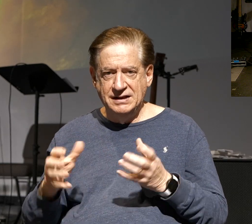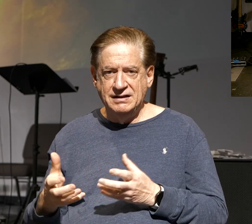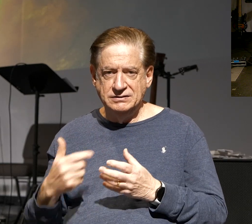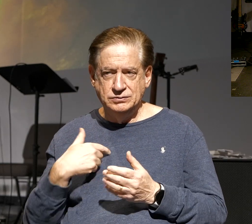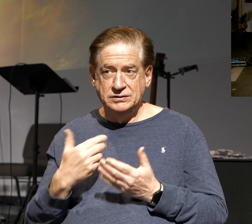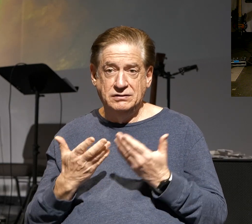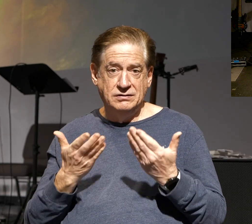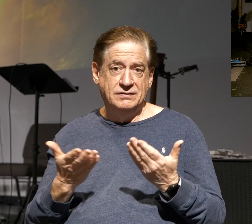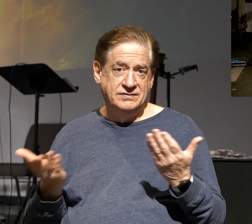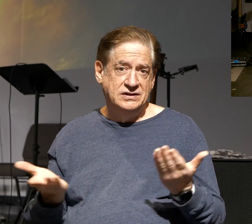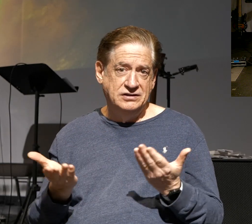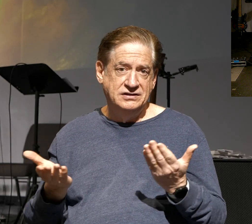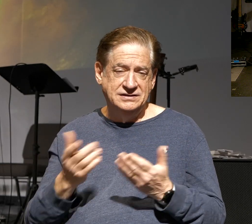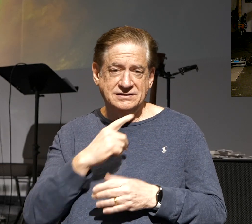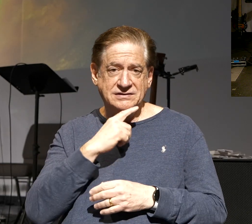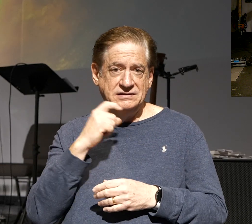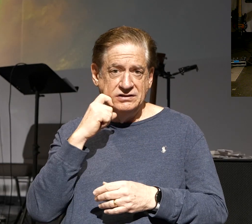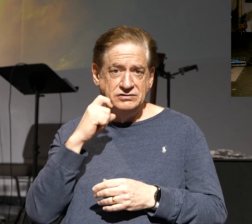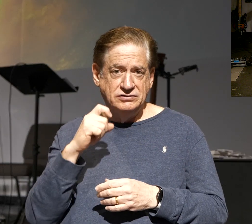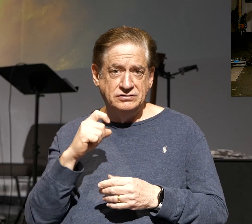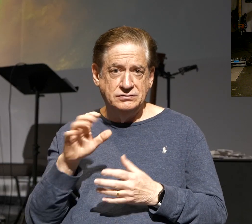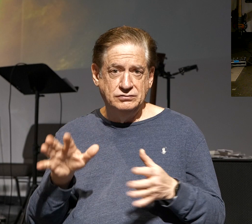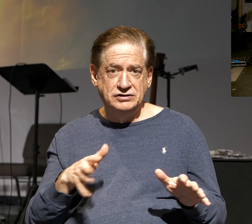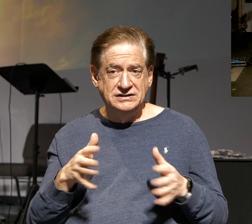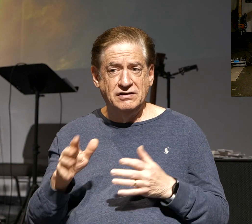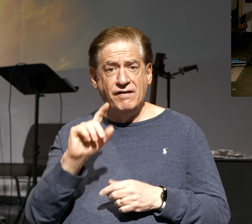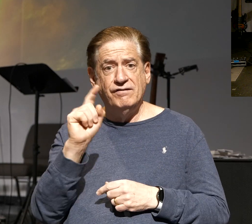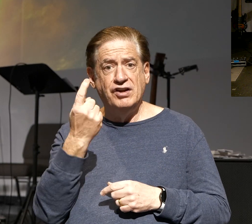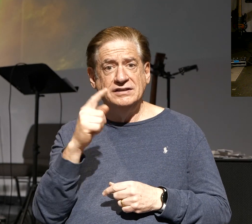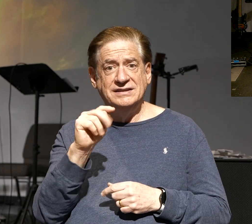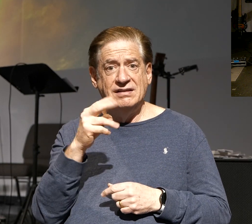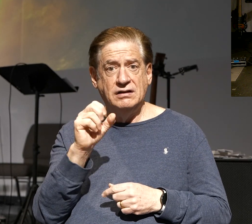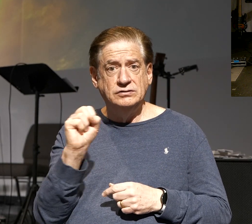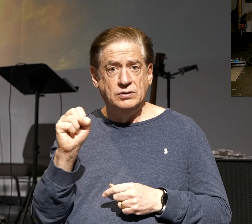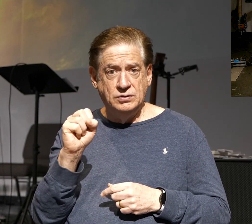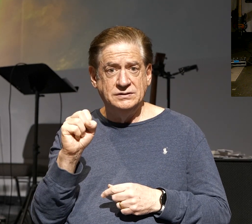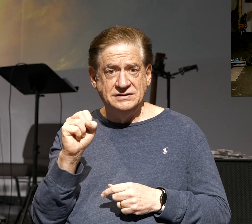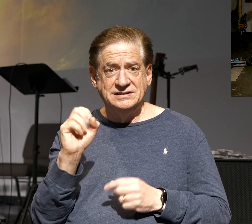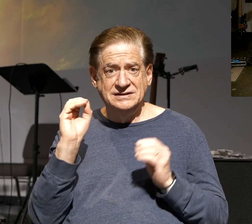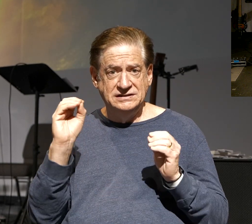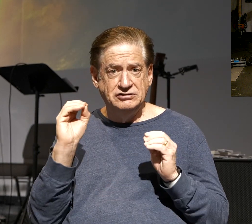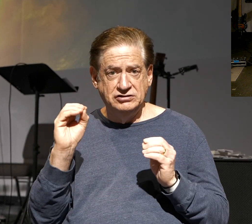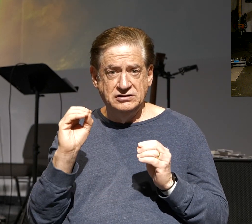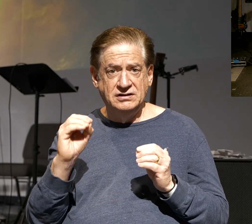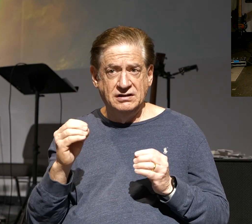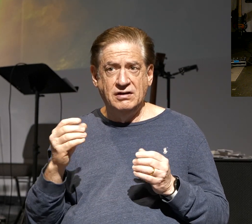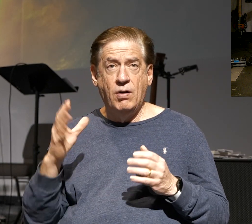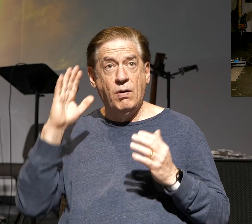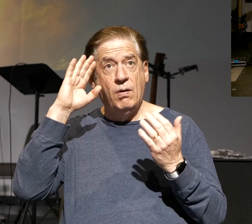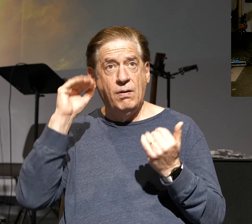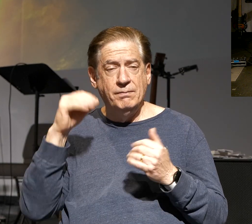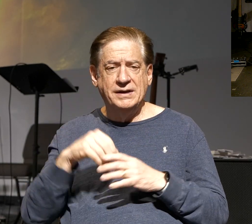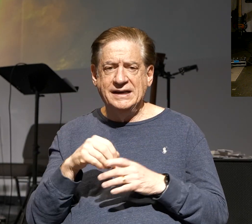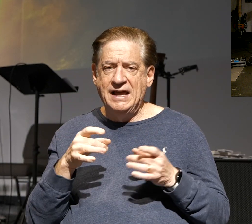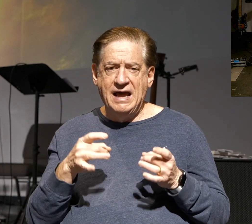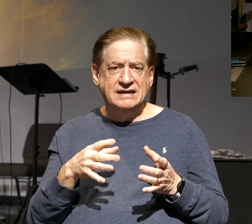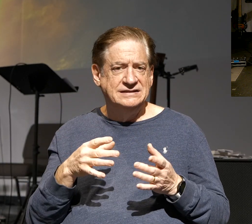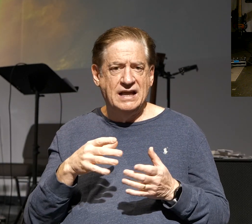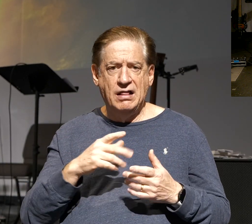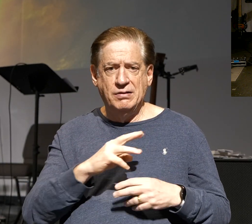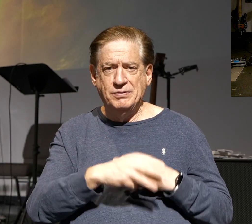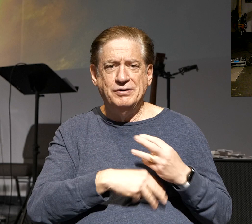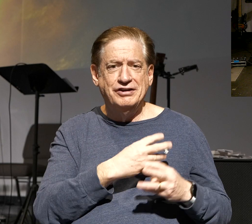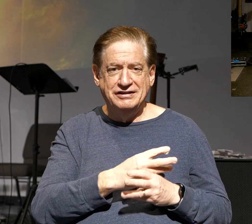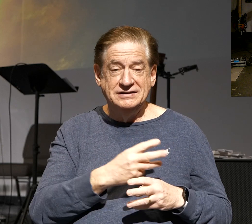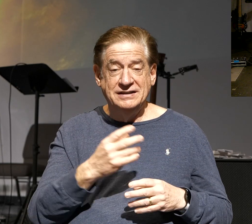at Desert Breeze. This is our 1 Thessalonians teaching series, Hope in a Hostile World. I also want to welcome those of you that are on YouTube Live right now. Thank